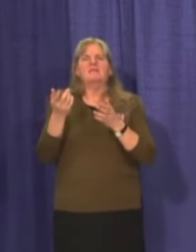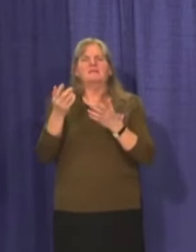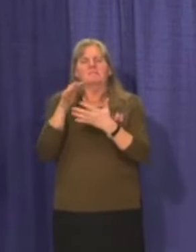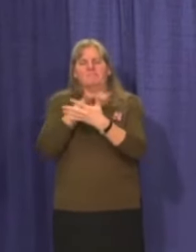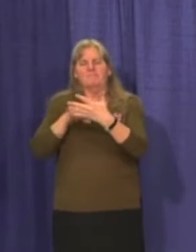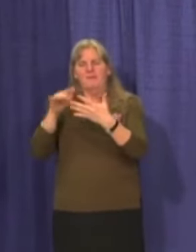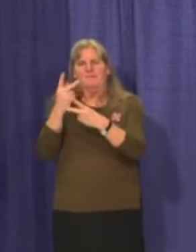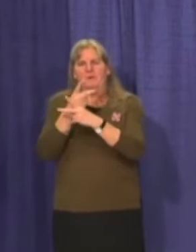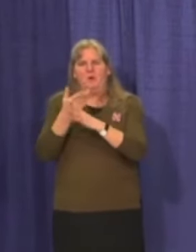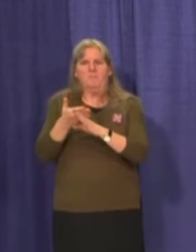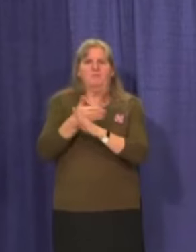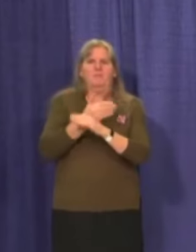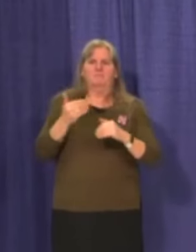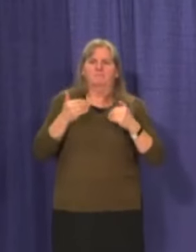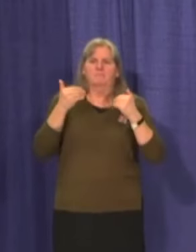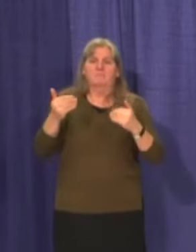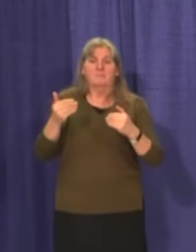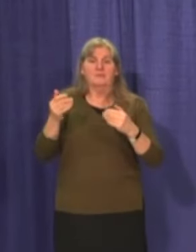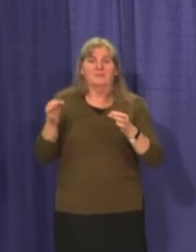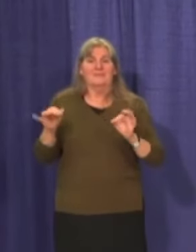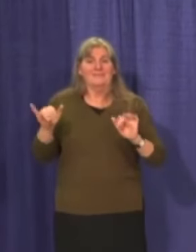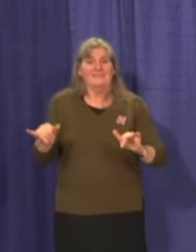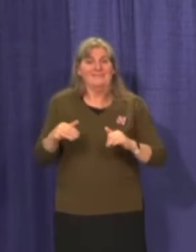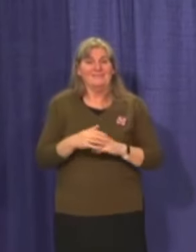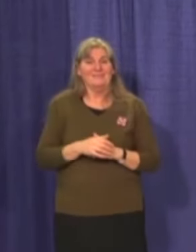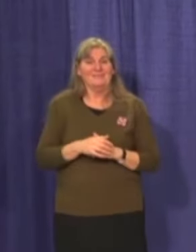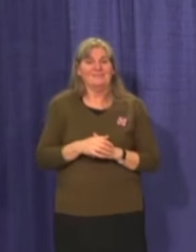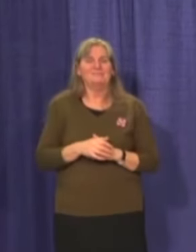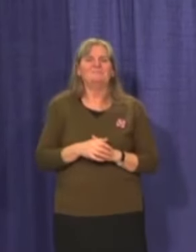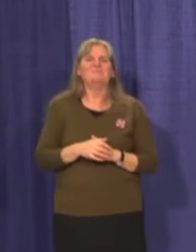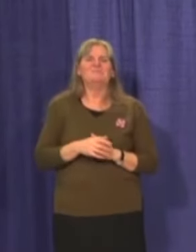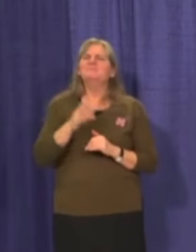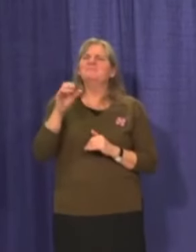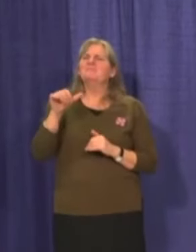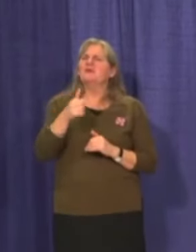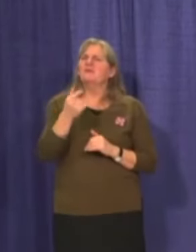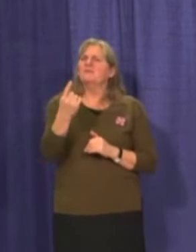can get there. Thank you. Avez-vous no question, Lauren?